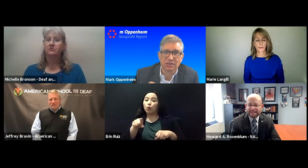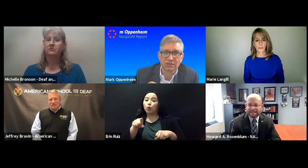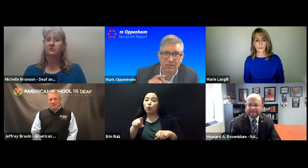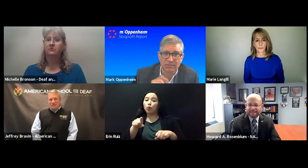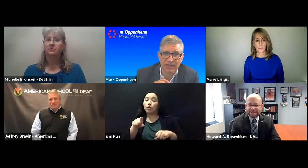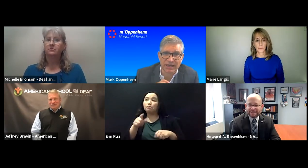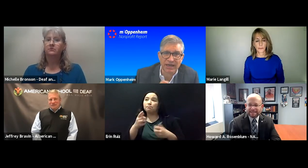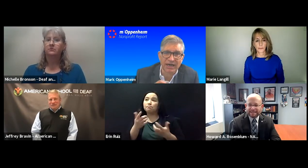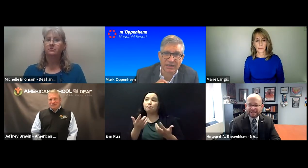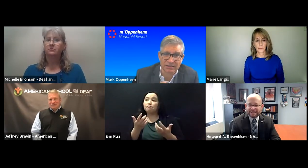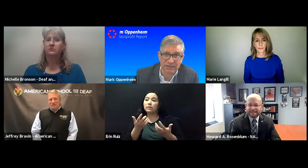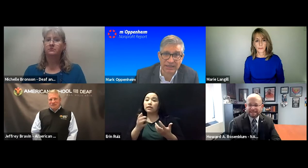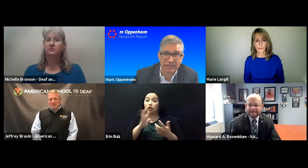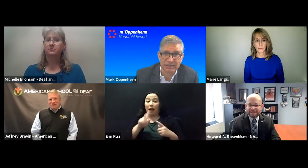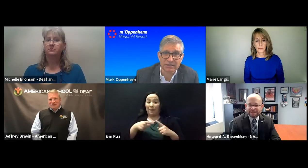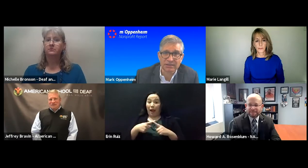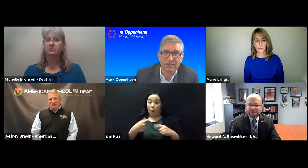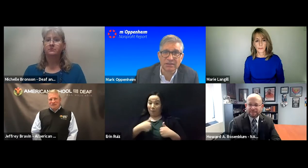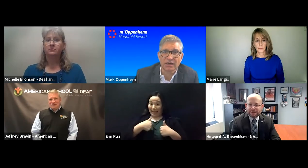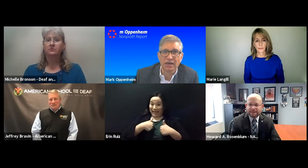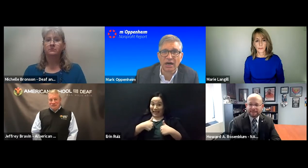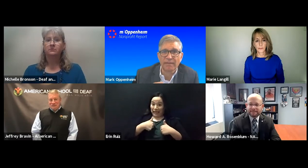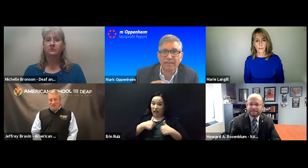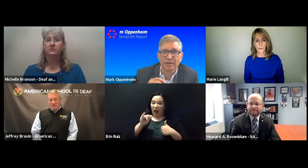somebody like I can take